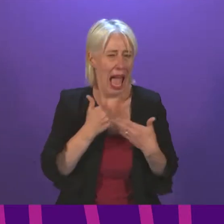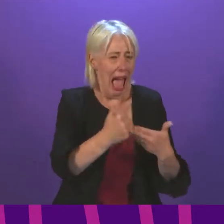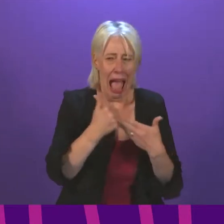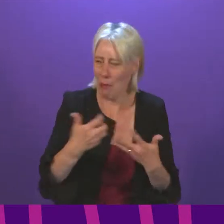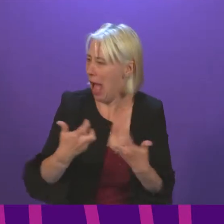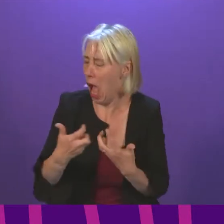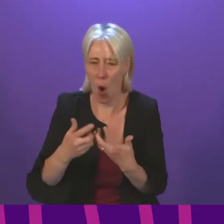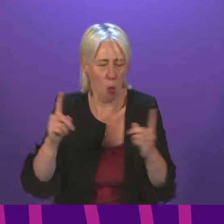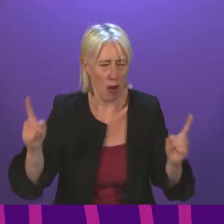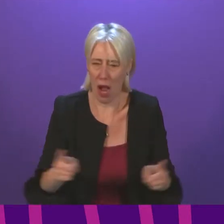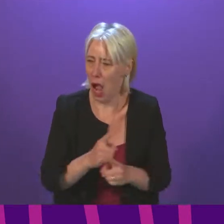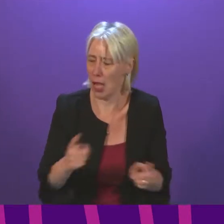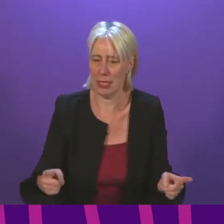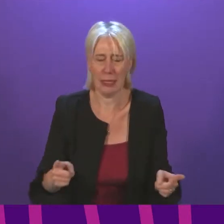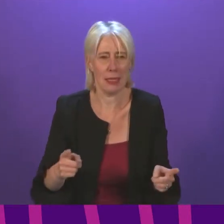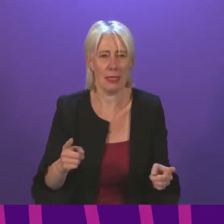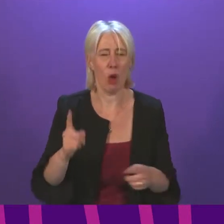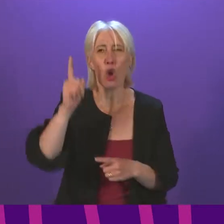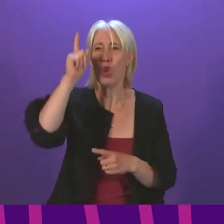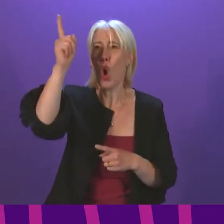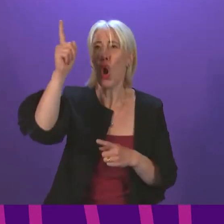to God's suffering world.